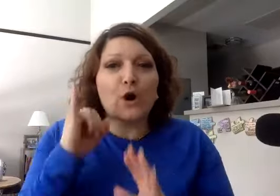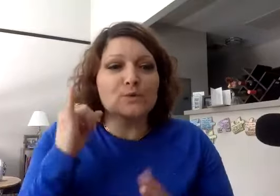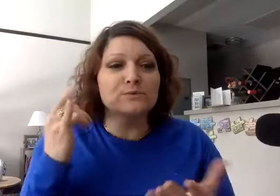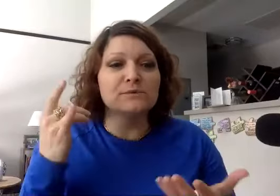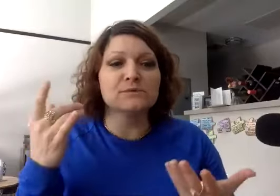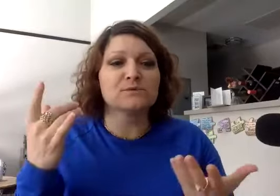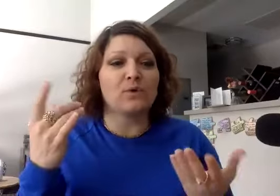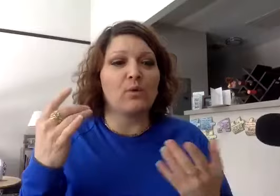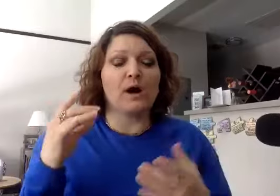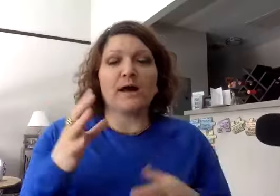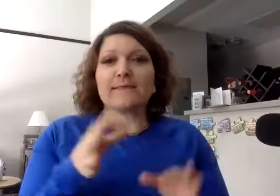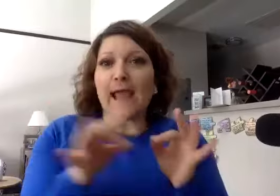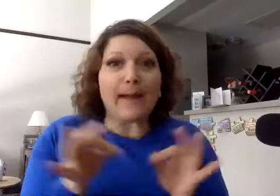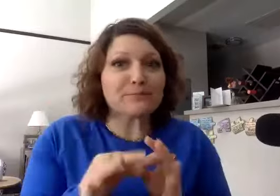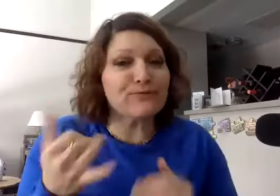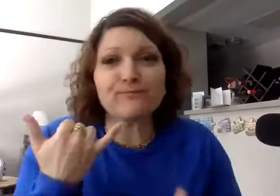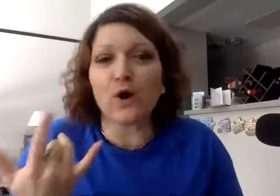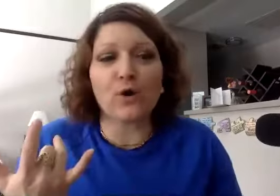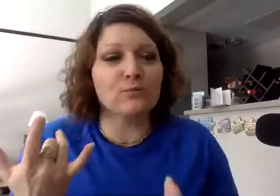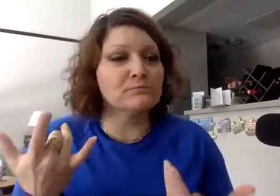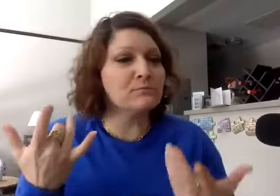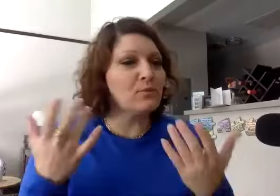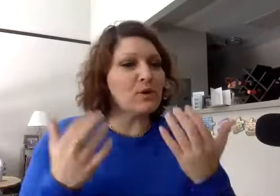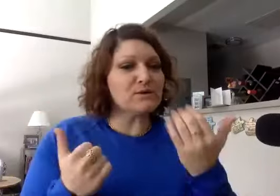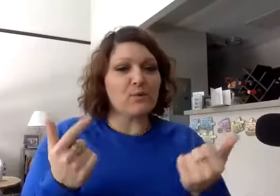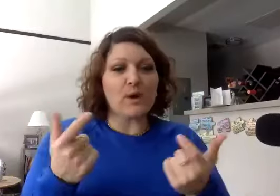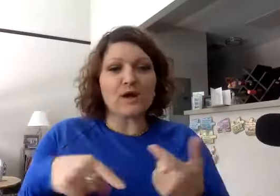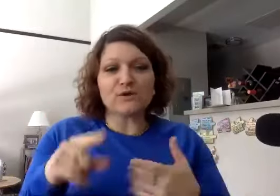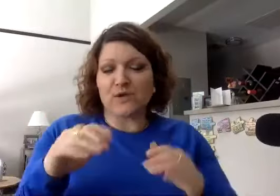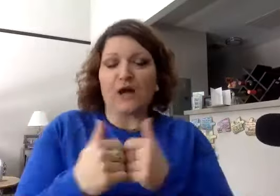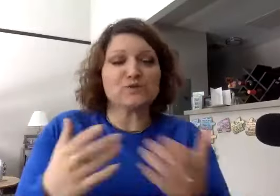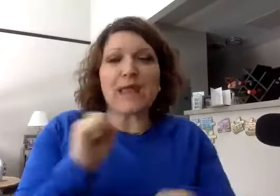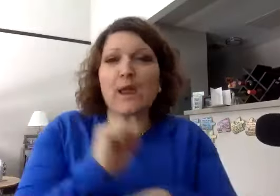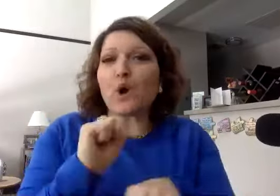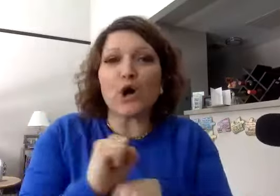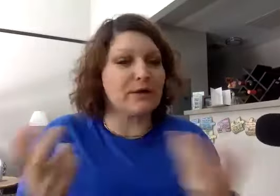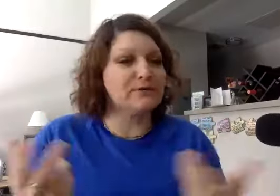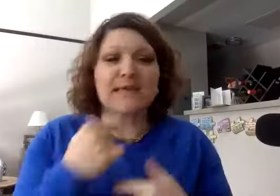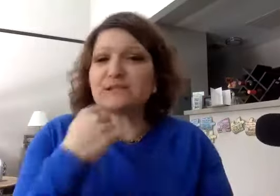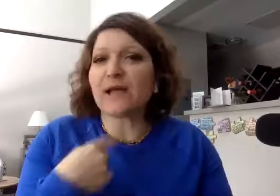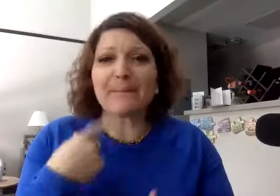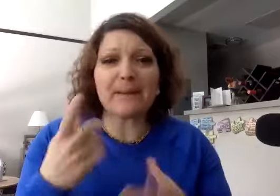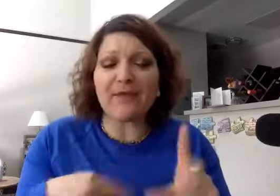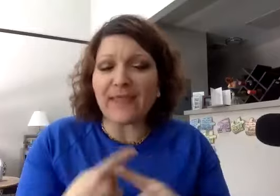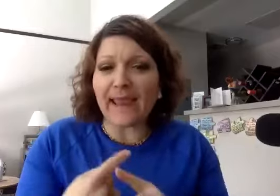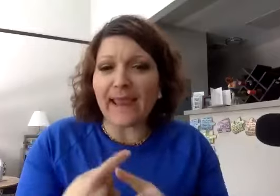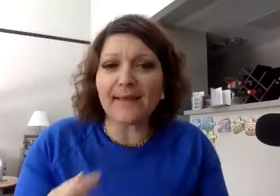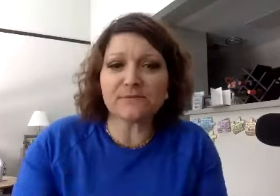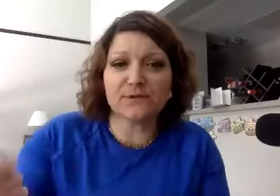or the Caption phone? How do they work? Can you tell me about that too? Yeah.